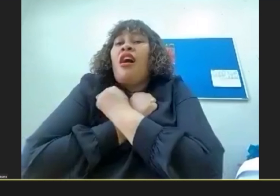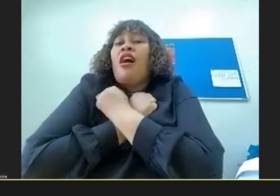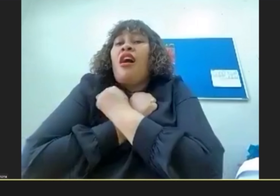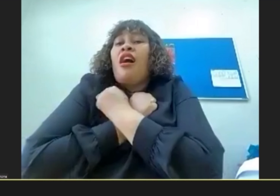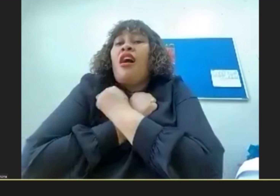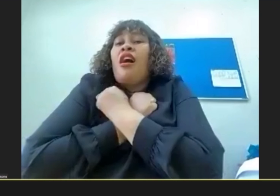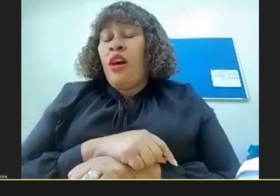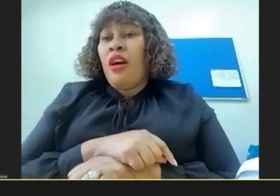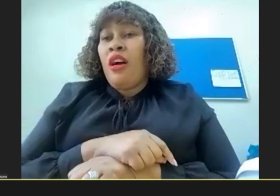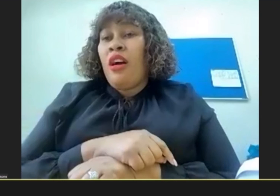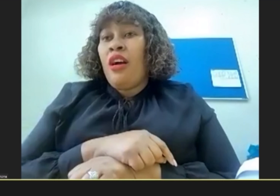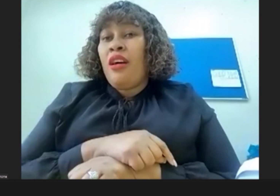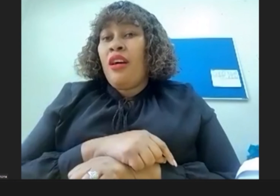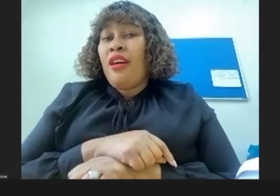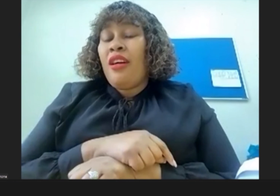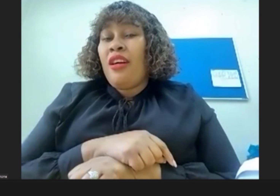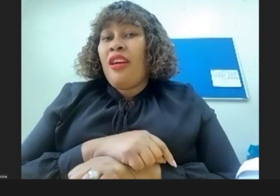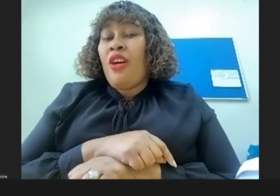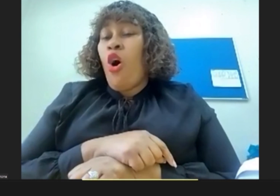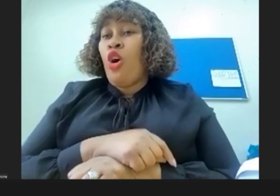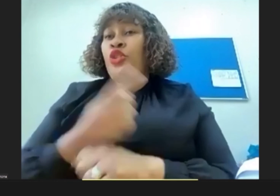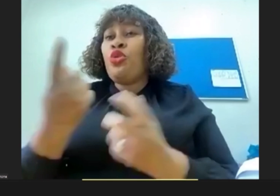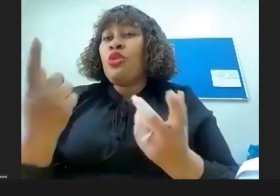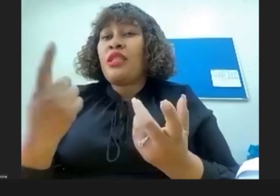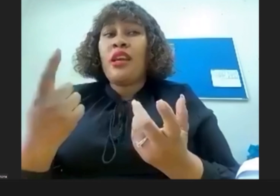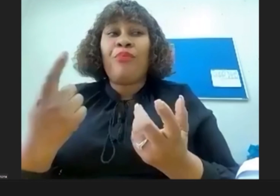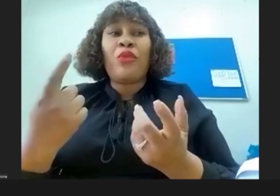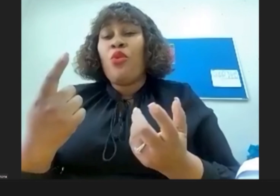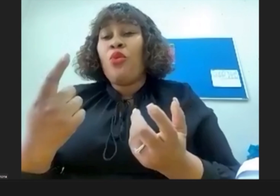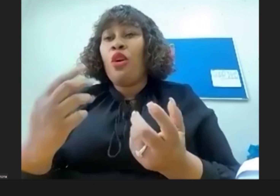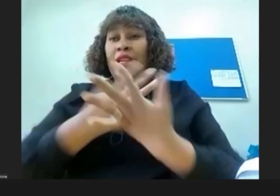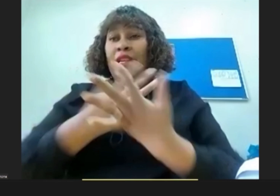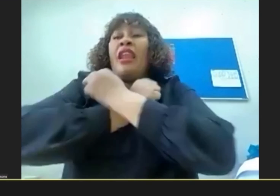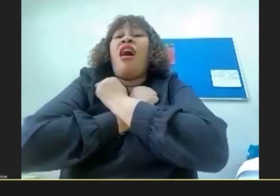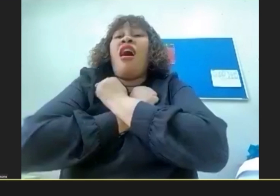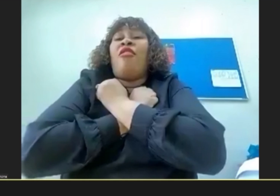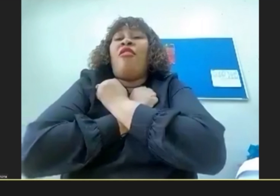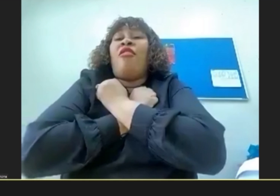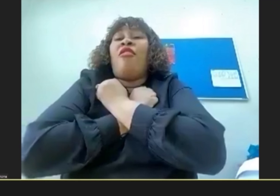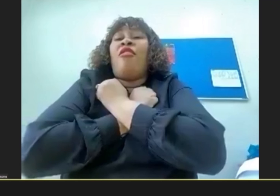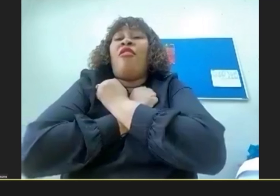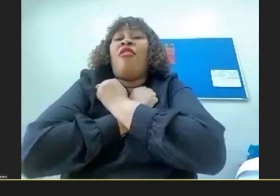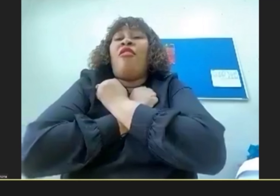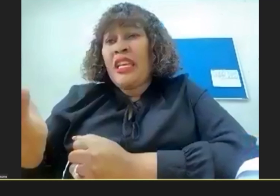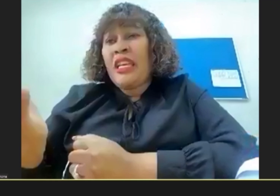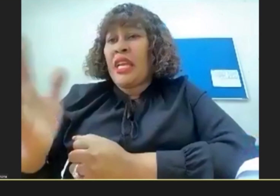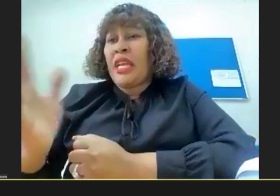I I want Or use them Yeah Love Is this love? International